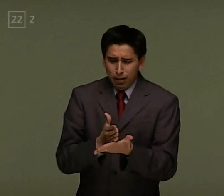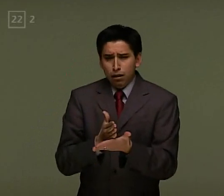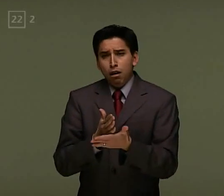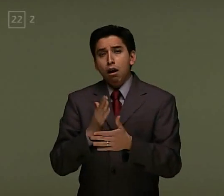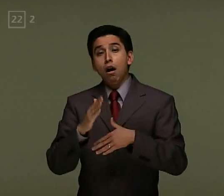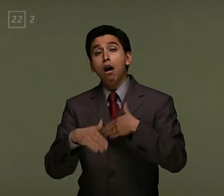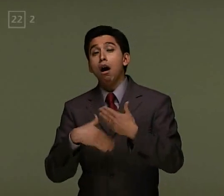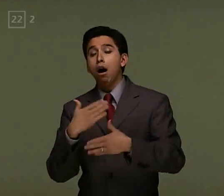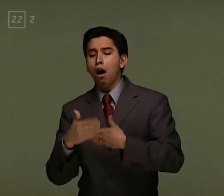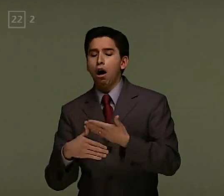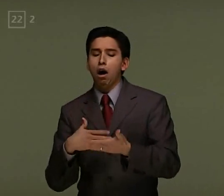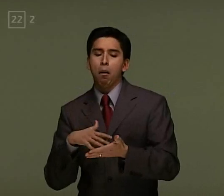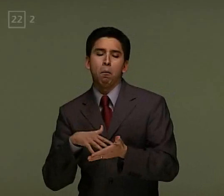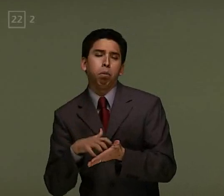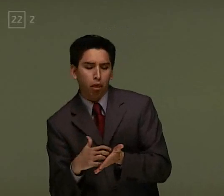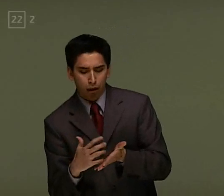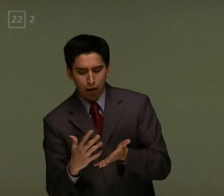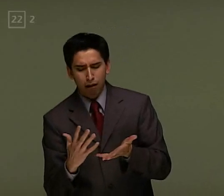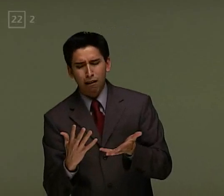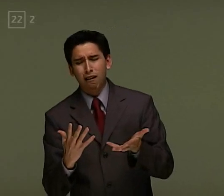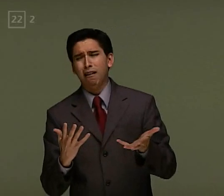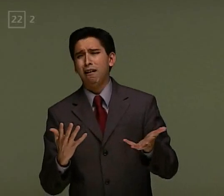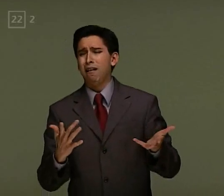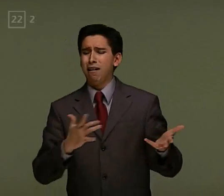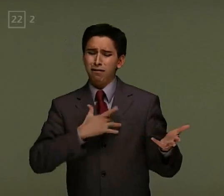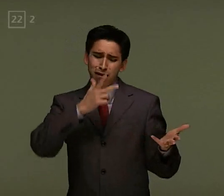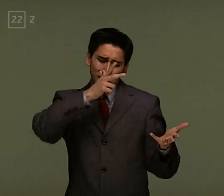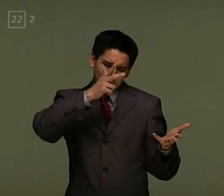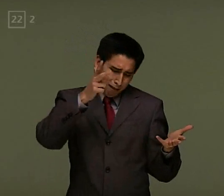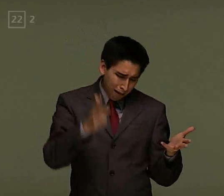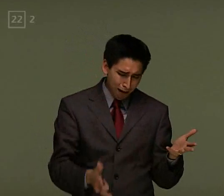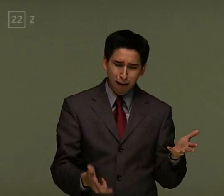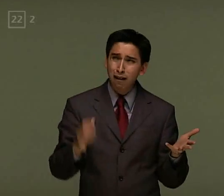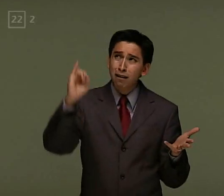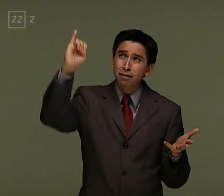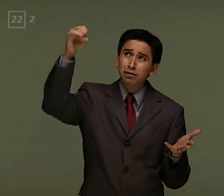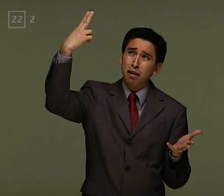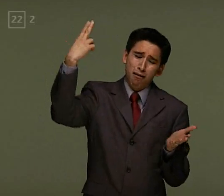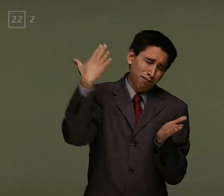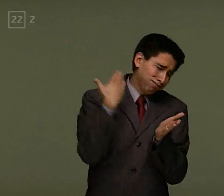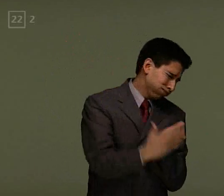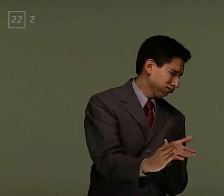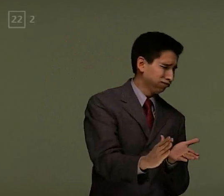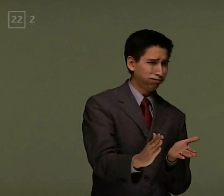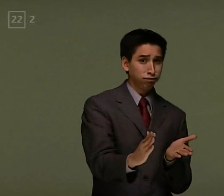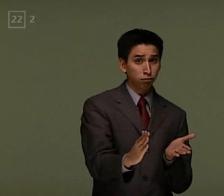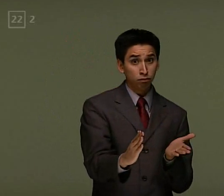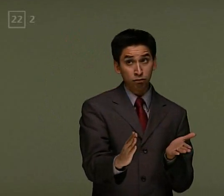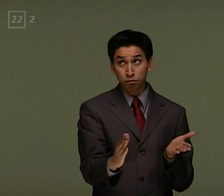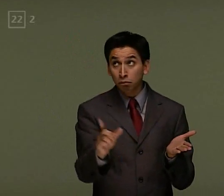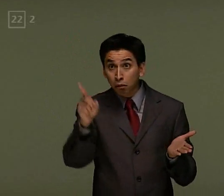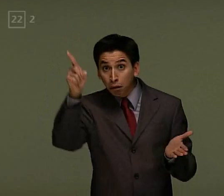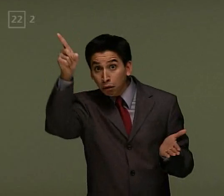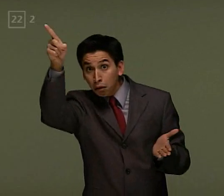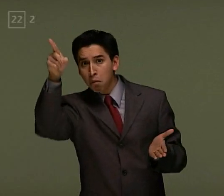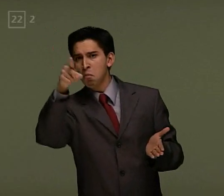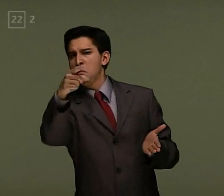We're like wonton Suckers stay talking on the internet comments Mad cause I'm most